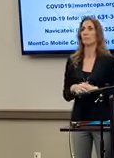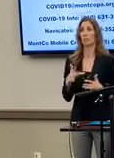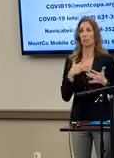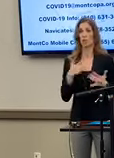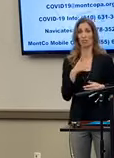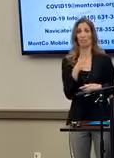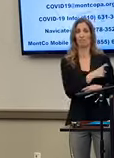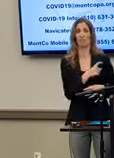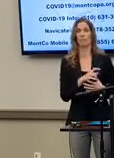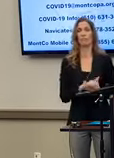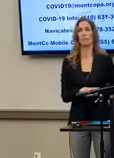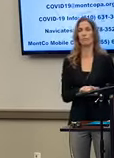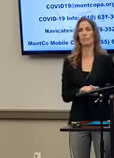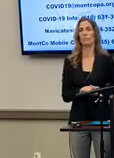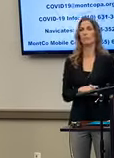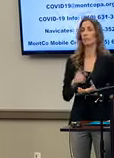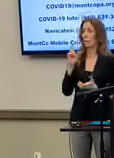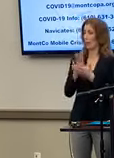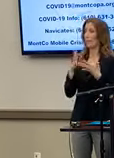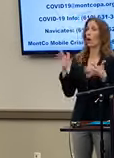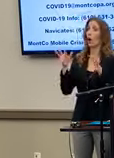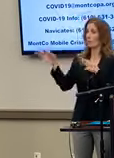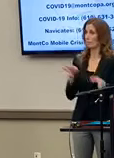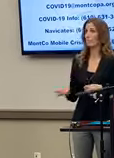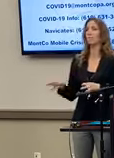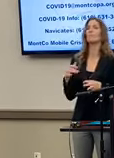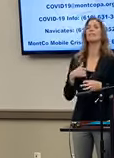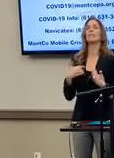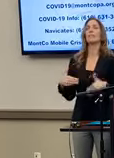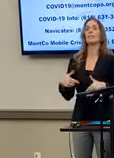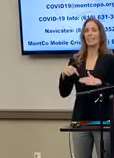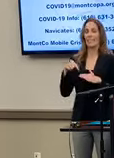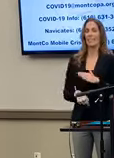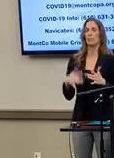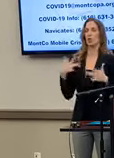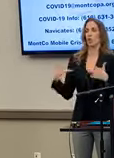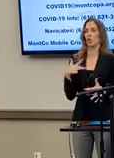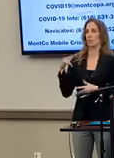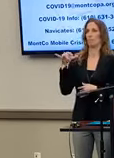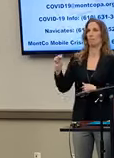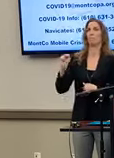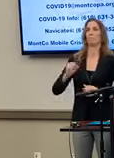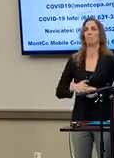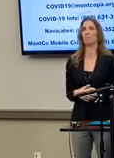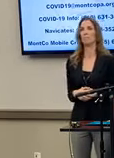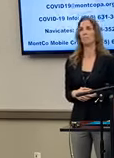Concerning? I believe I already stated that I was very deeply concerned about that.